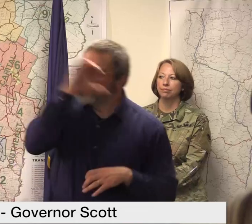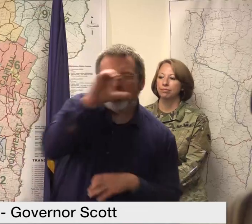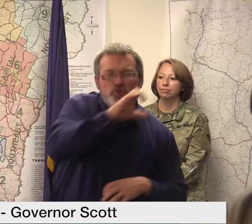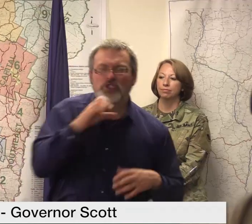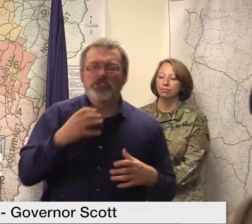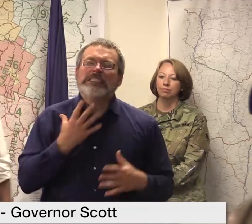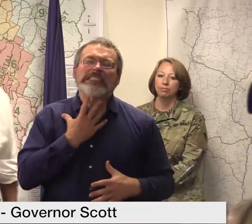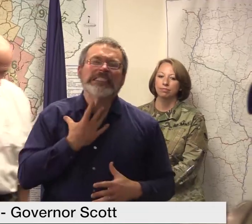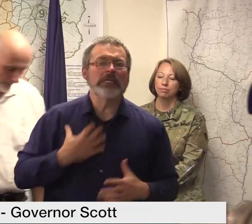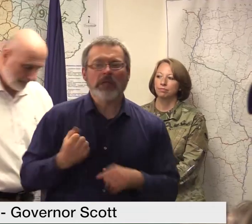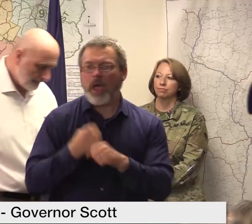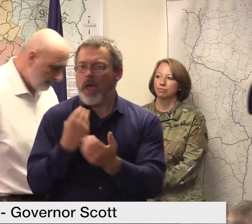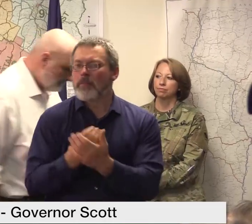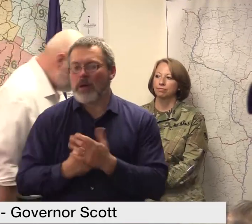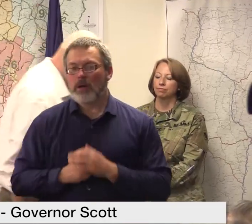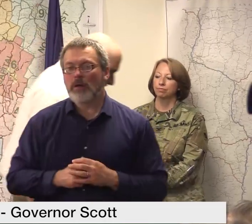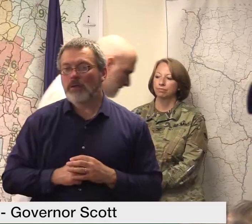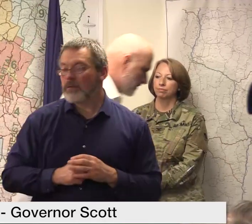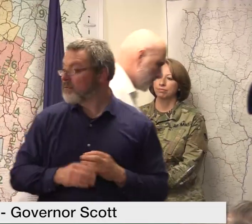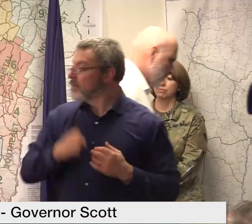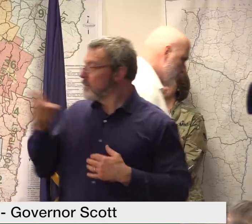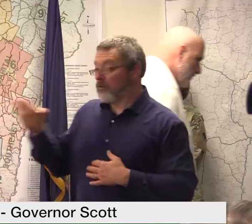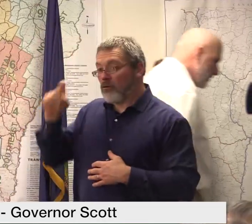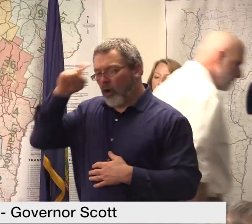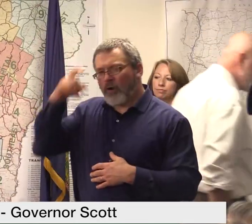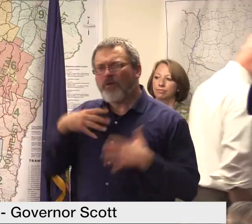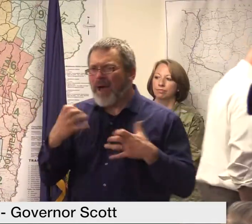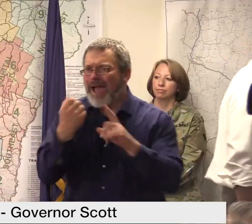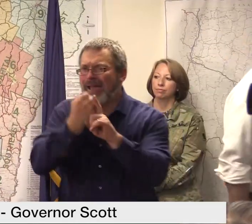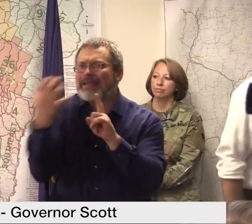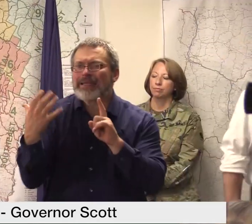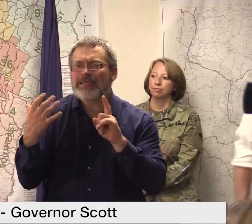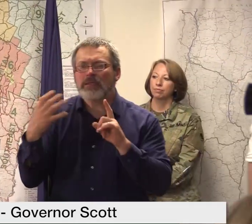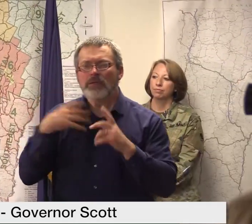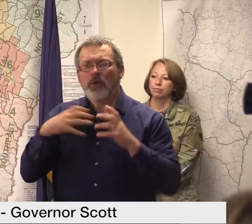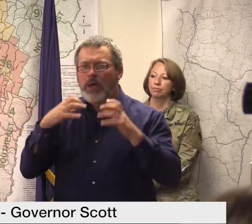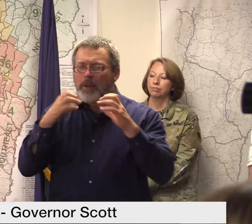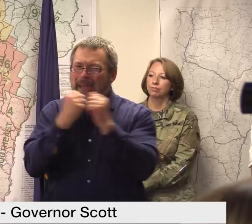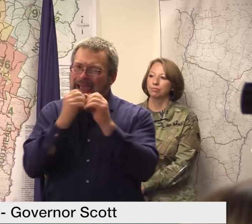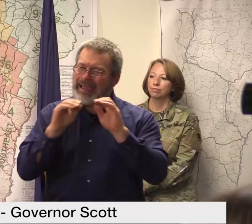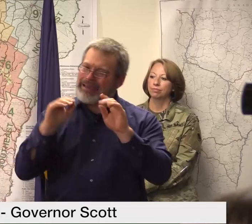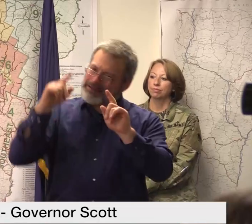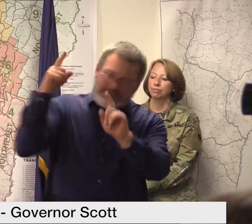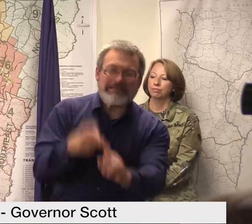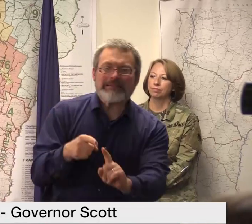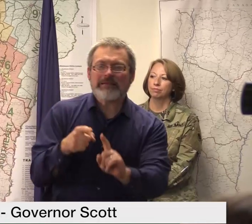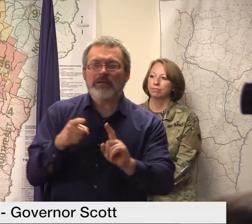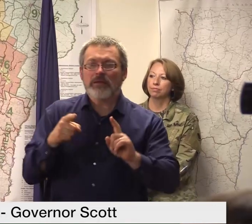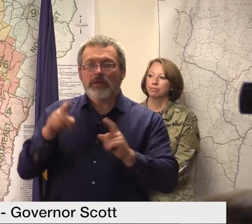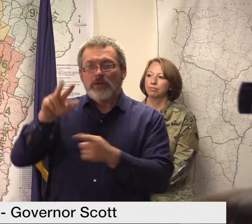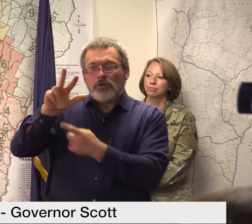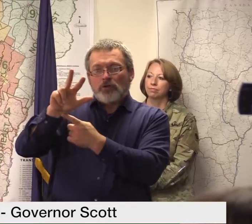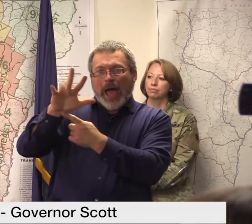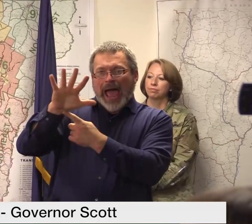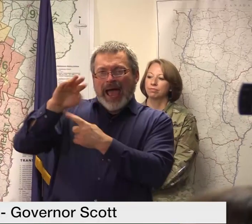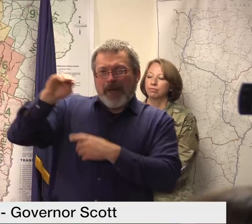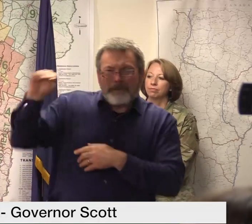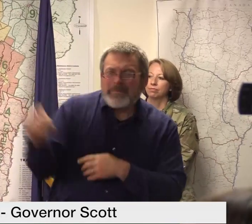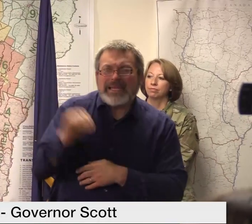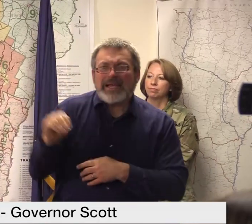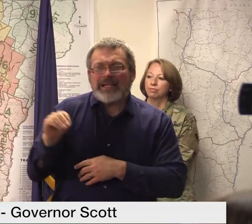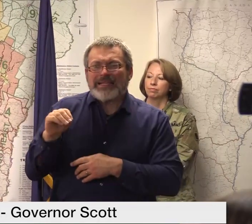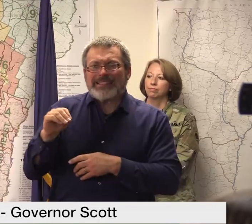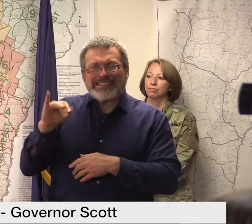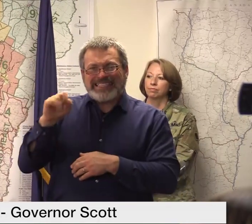I just want to make sure everyone is clear on this $35 million dollars is just the initial